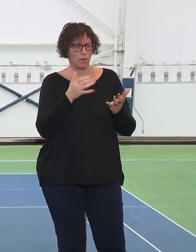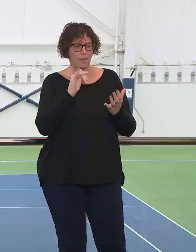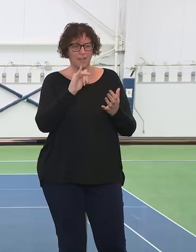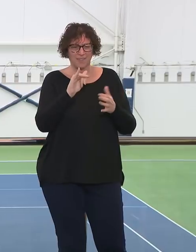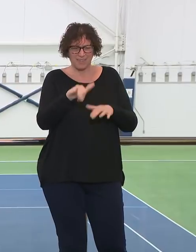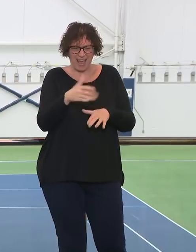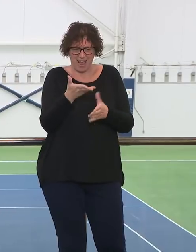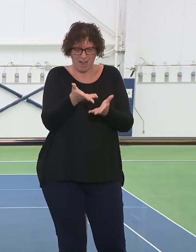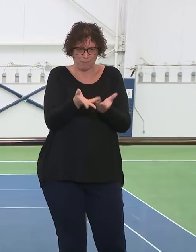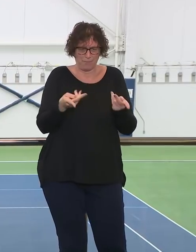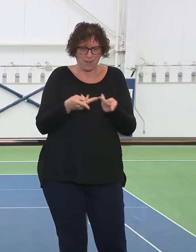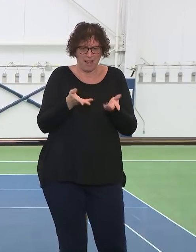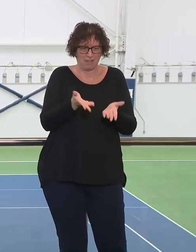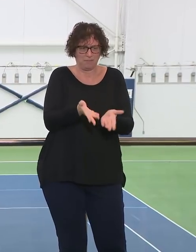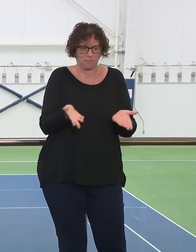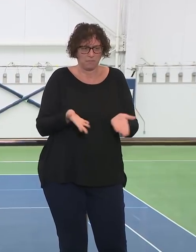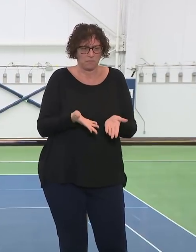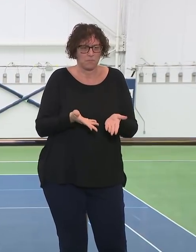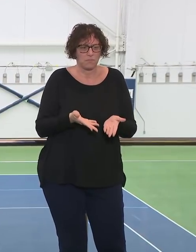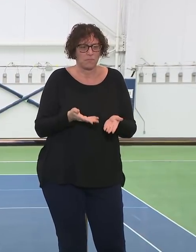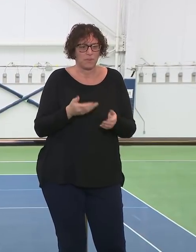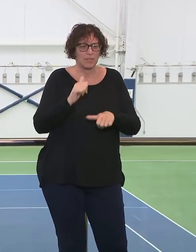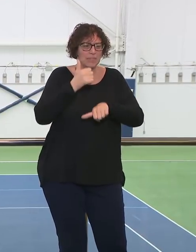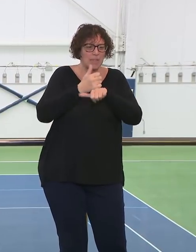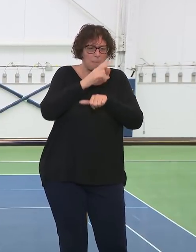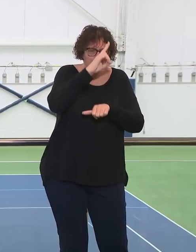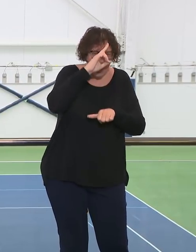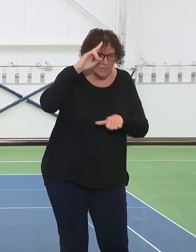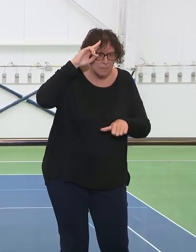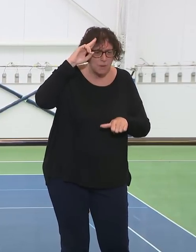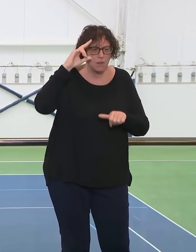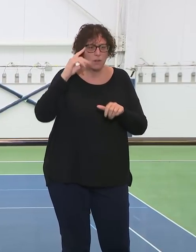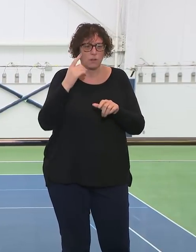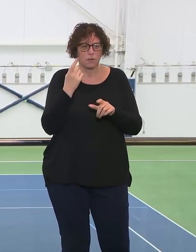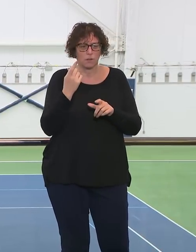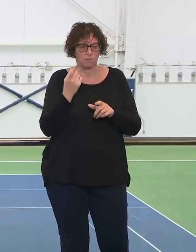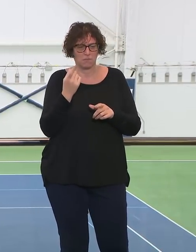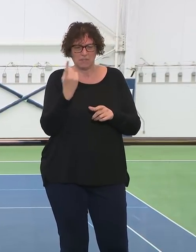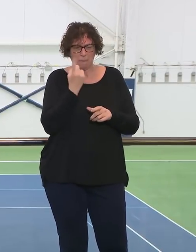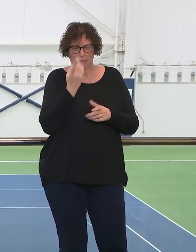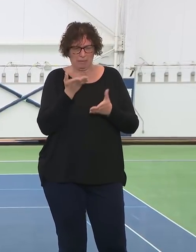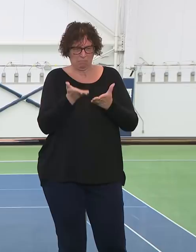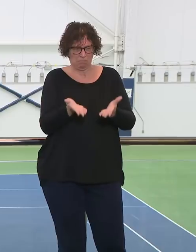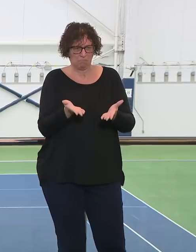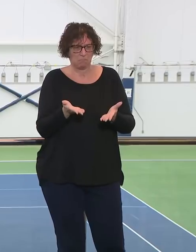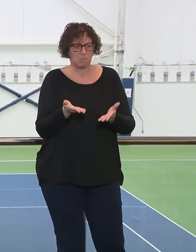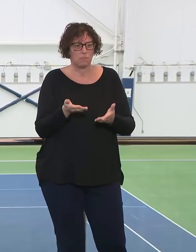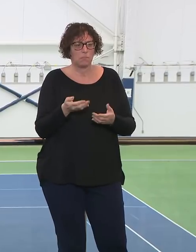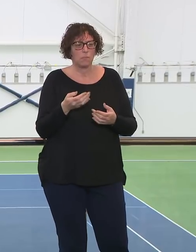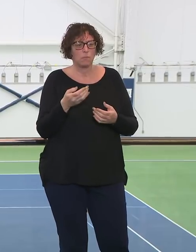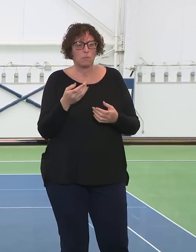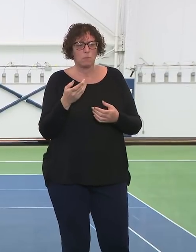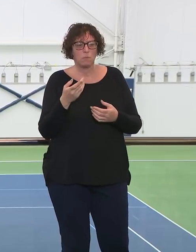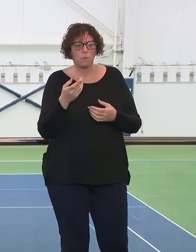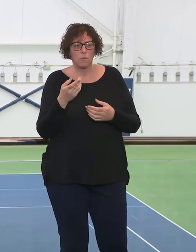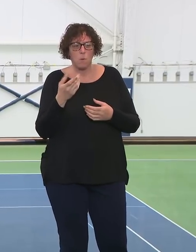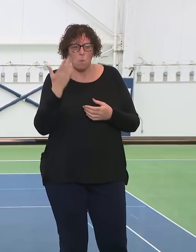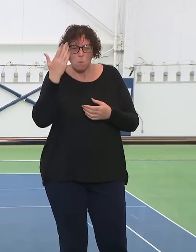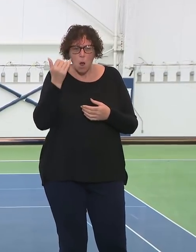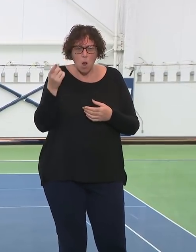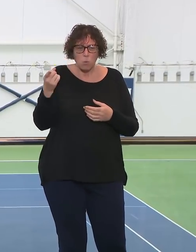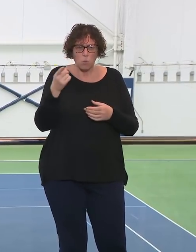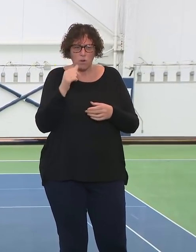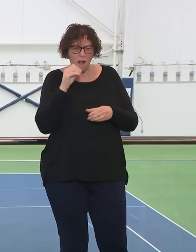Sinai address COVID-19, I thought that's fantastic. And the fact that there was moving so quickly was something that I